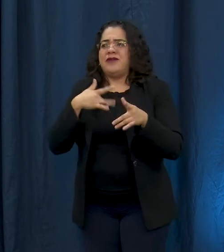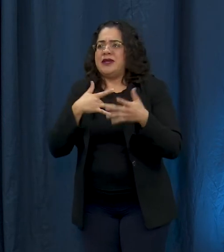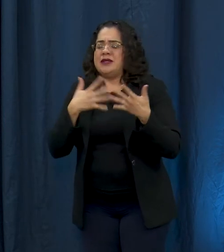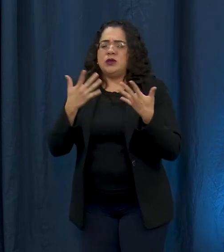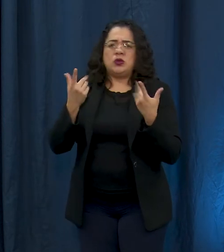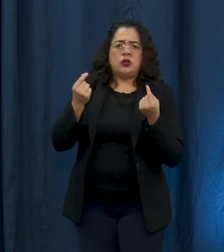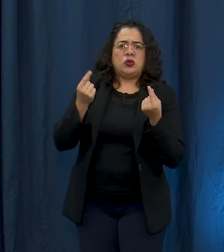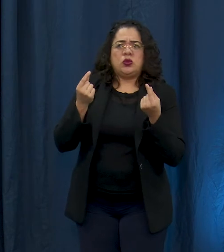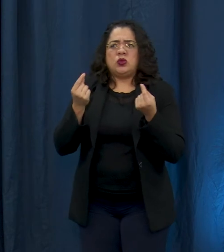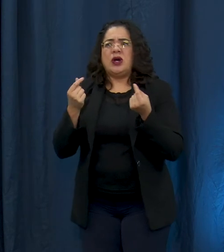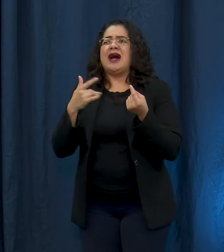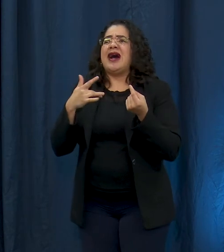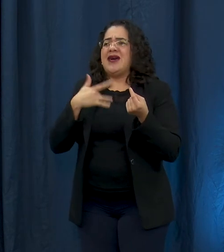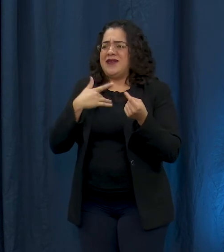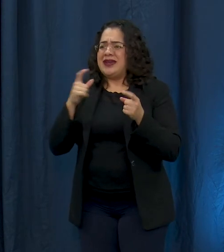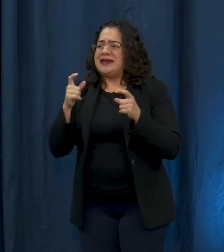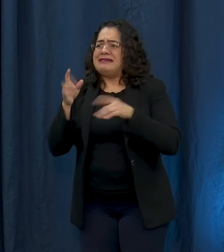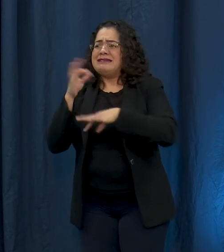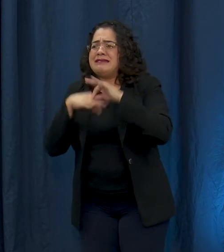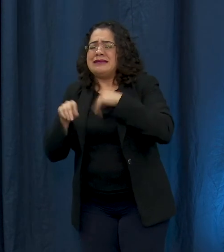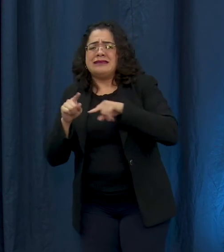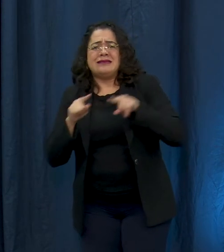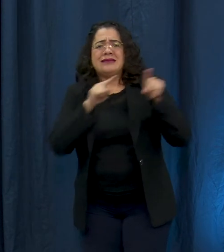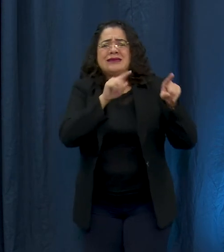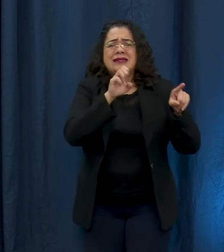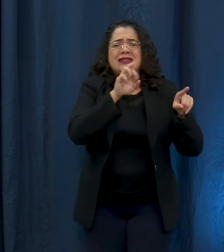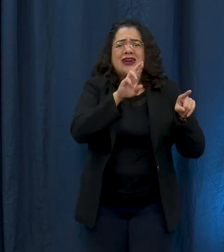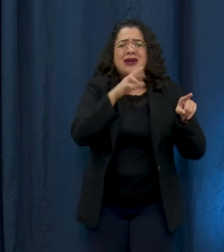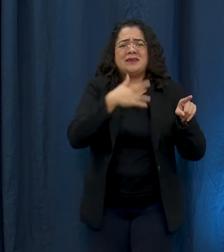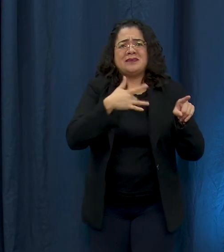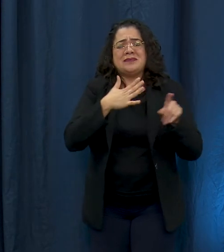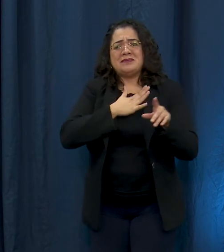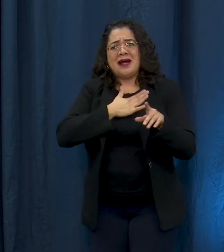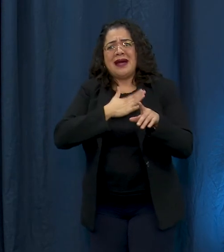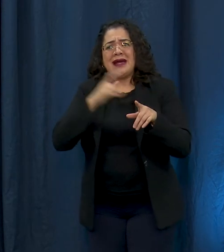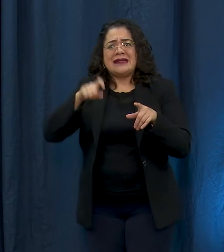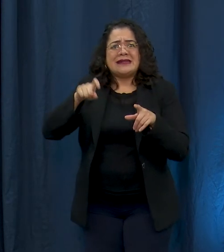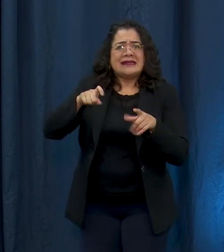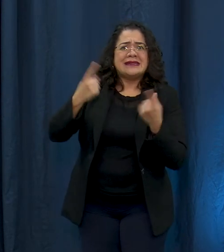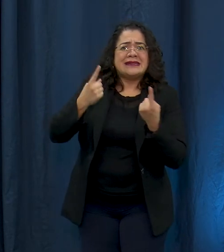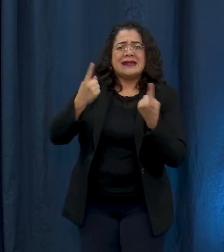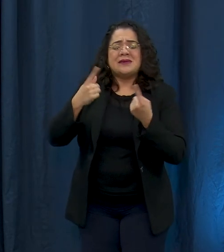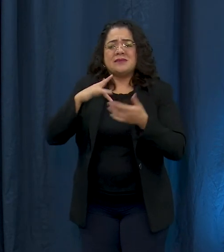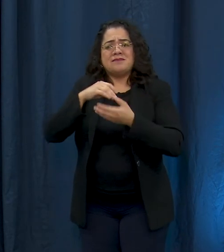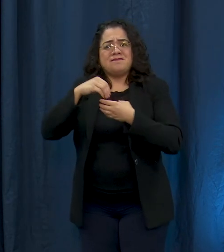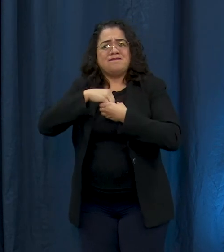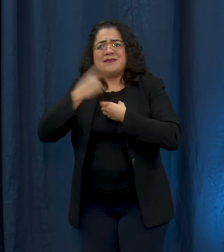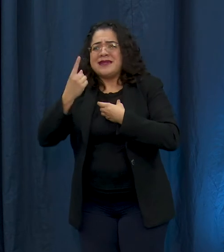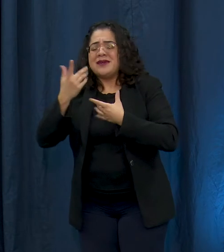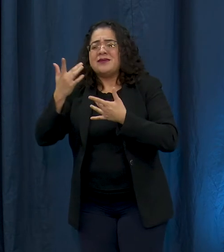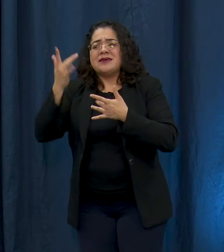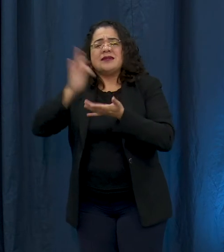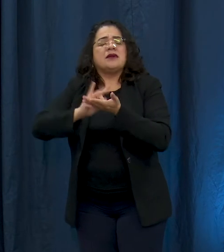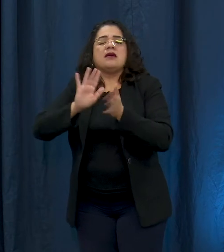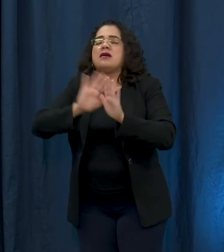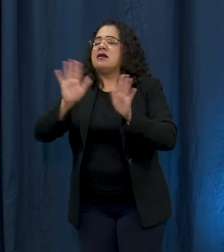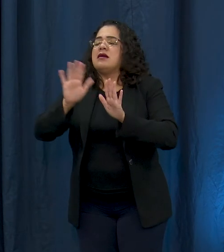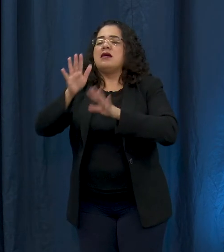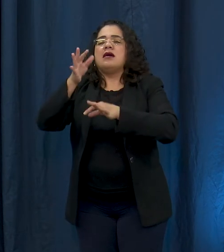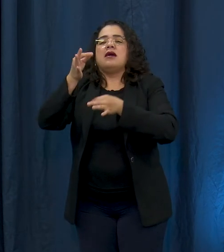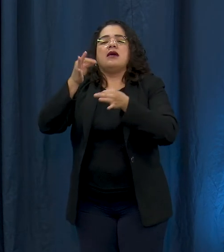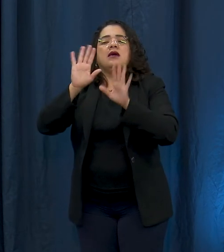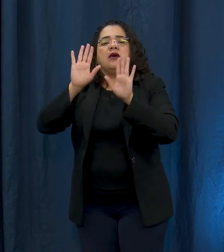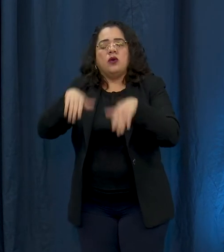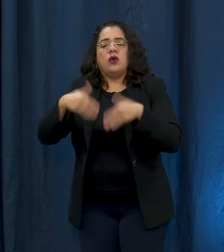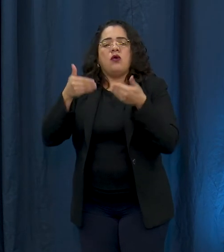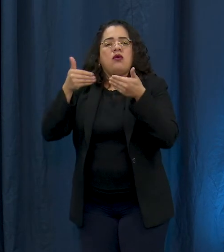compelled to visit an emergency room for their conditions and so our desire was to help provide them